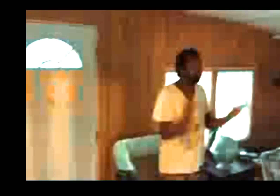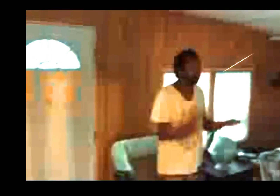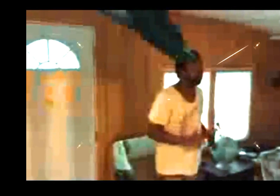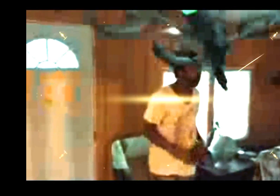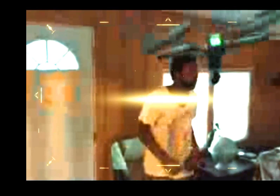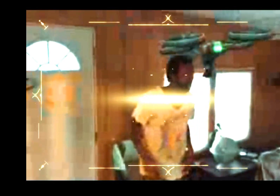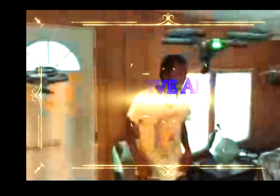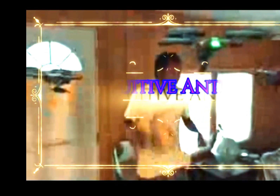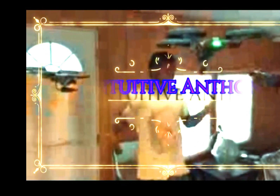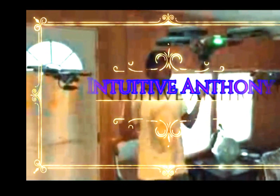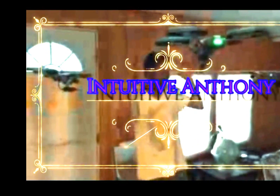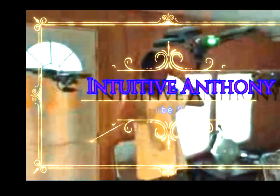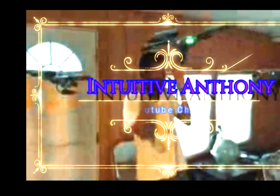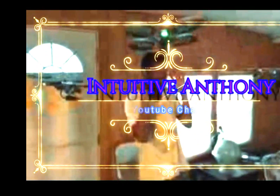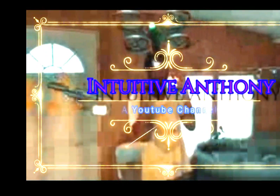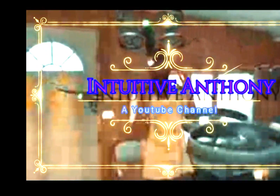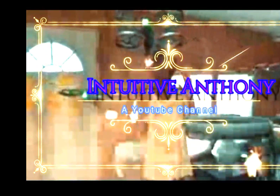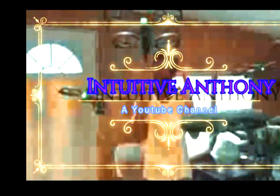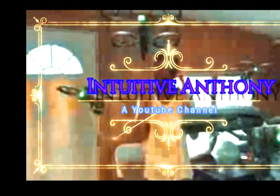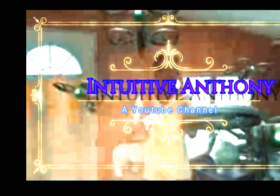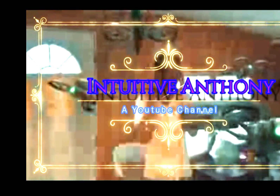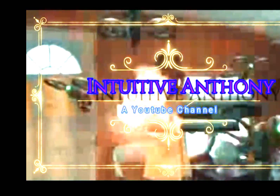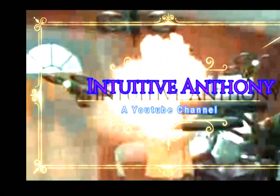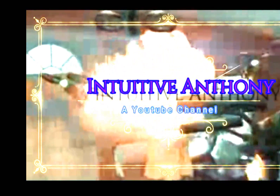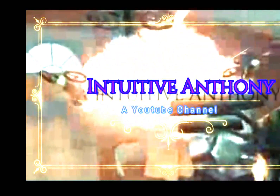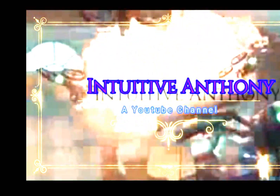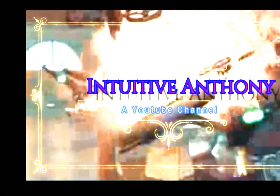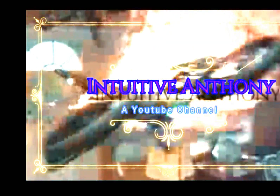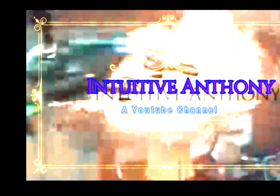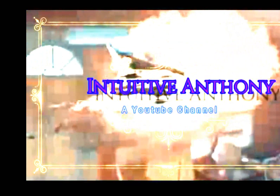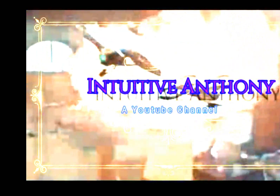Do you make me feel like I'm